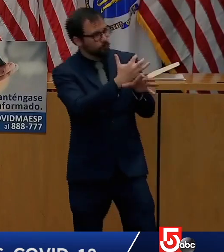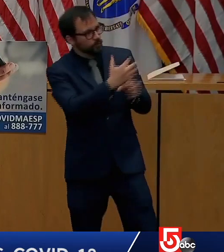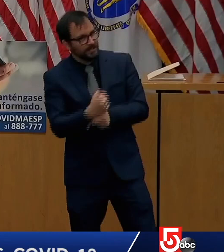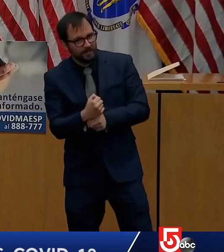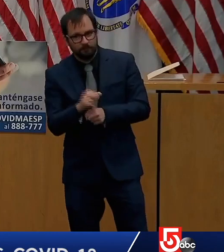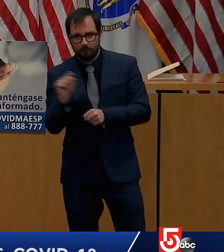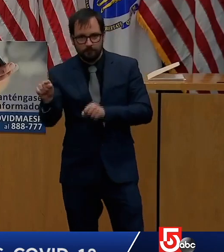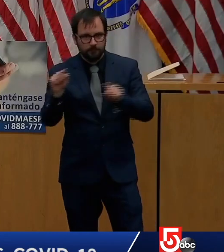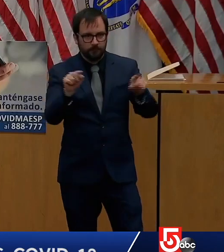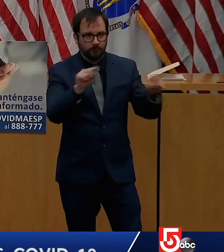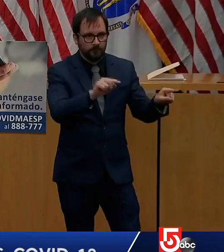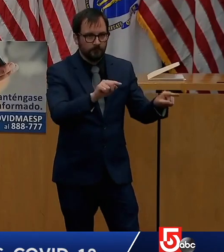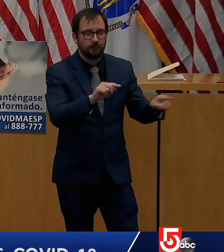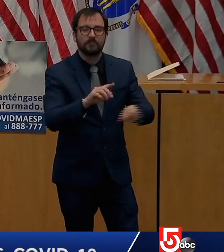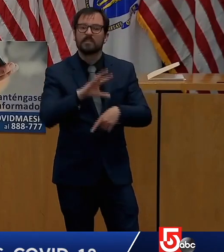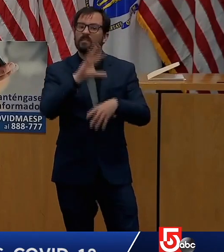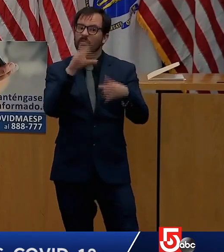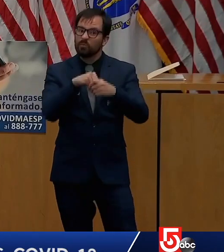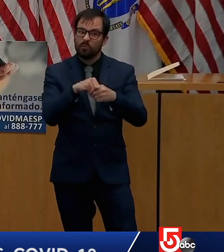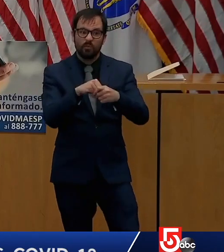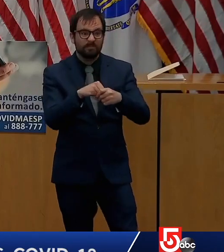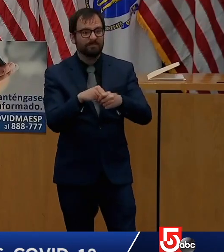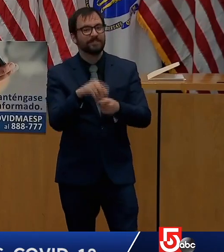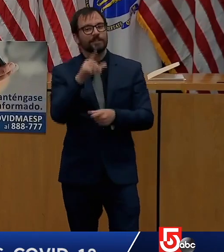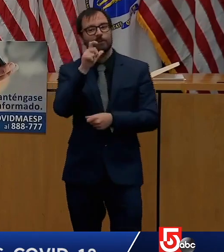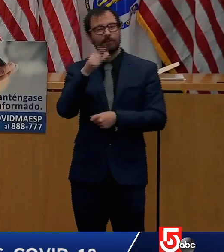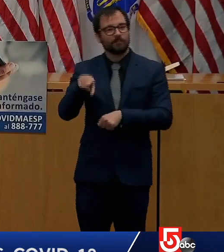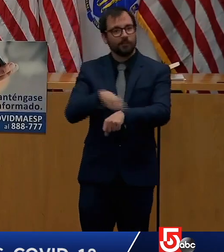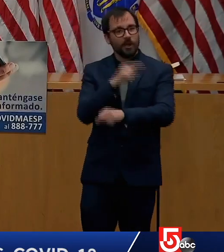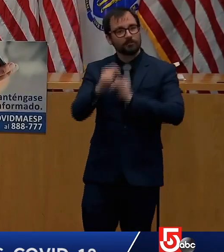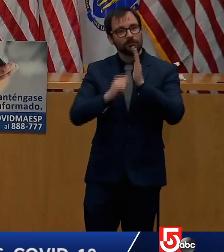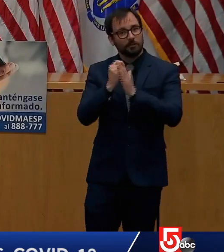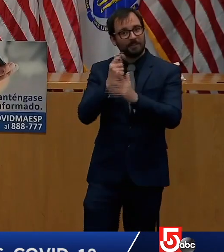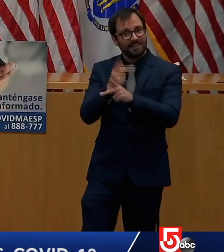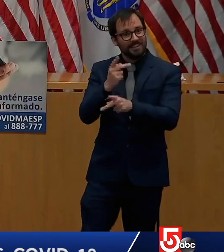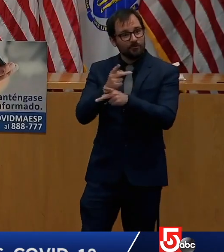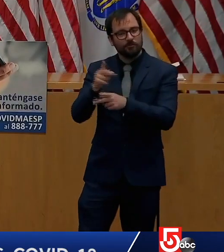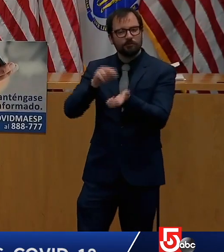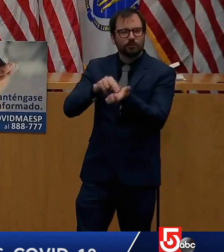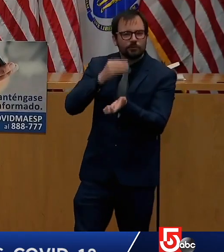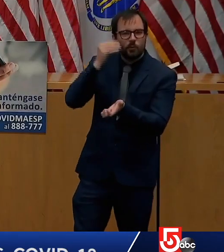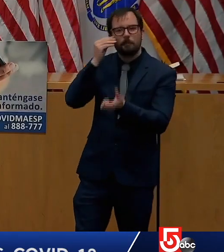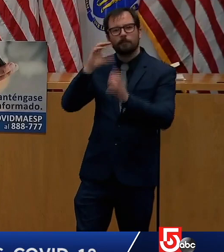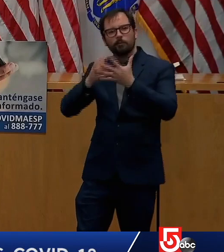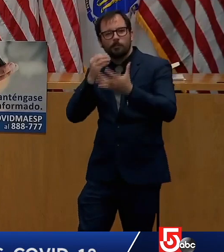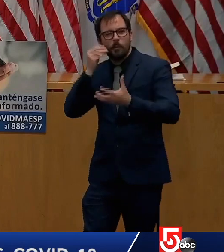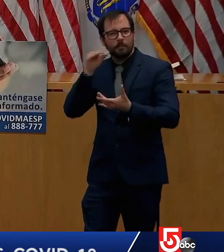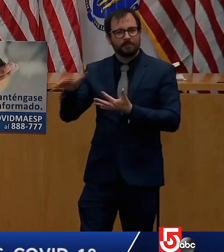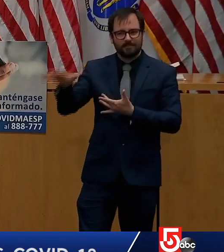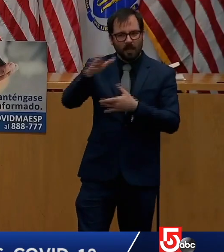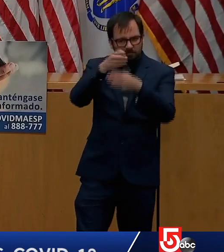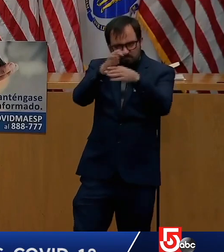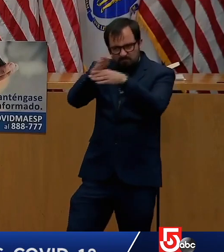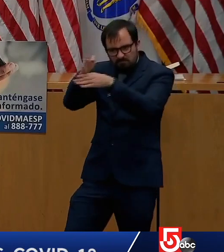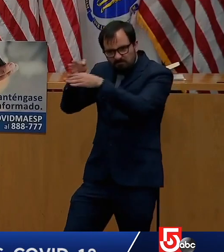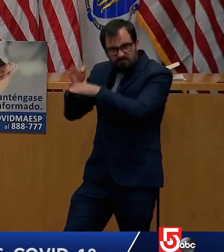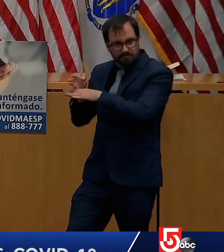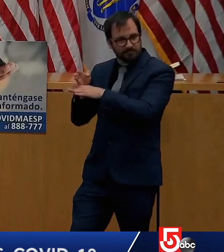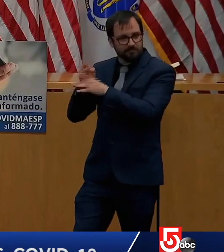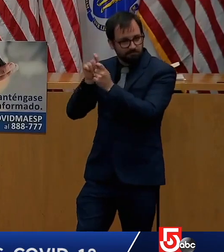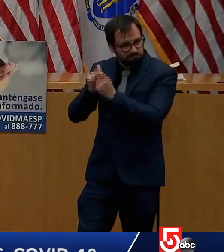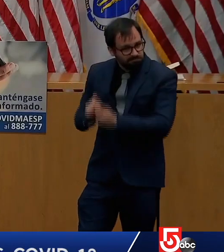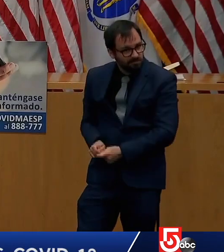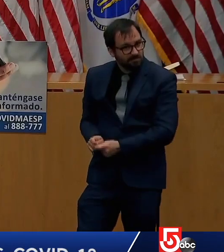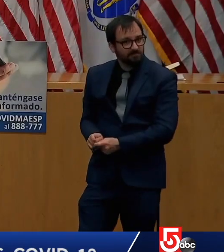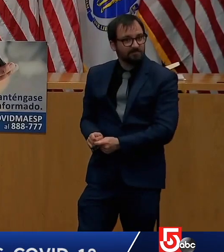cases in each facility. The goal of providing this information, that information in particular, is to ensure that families with loved